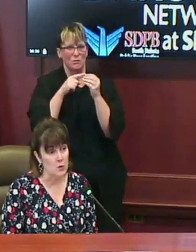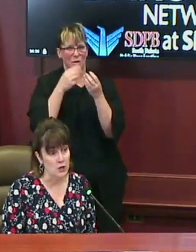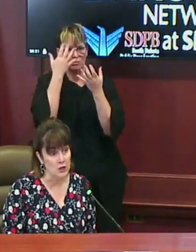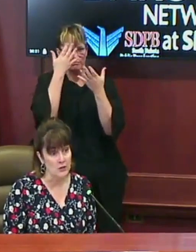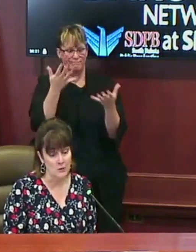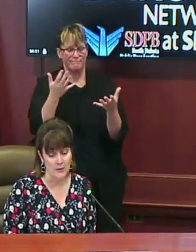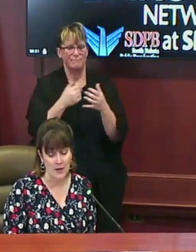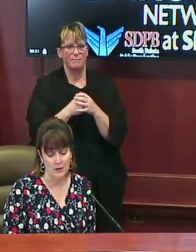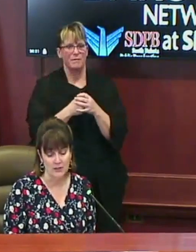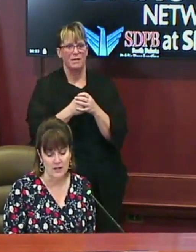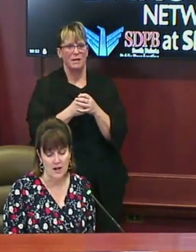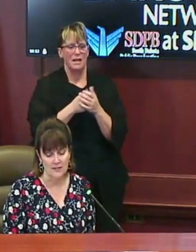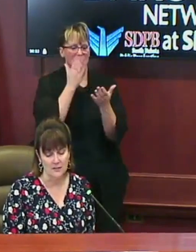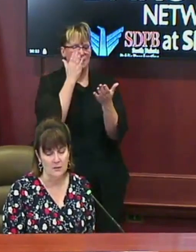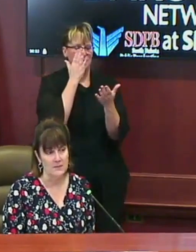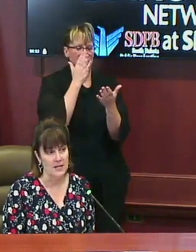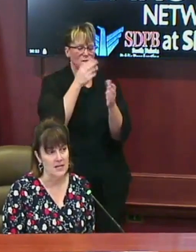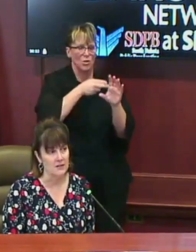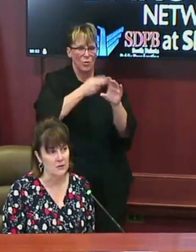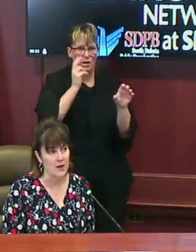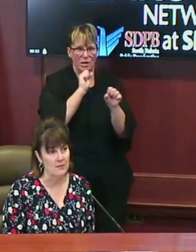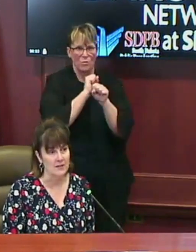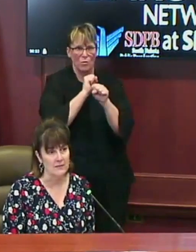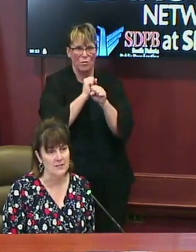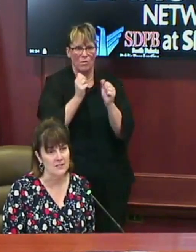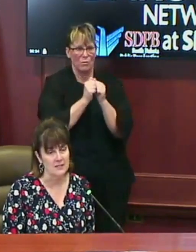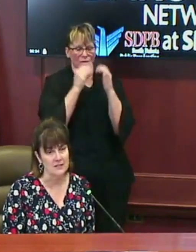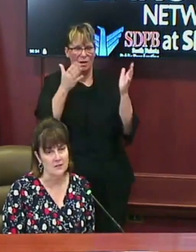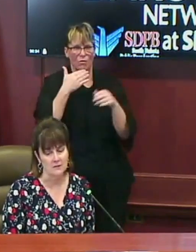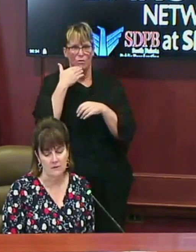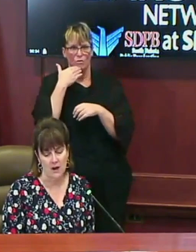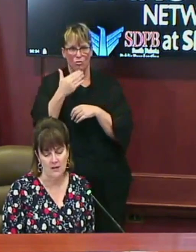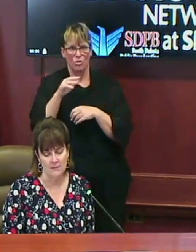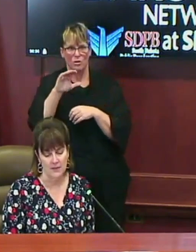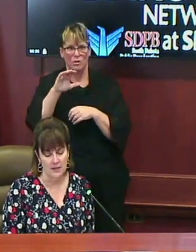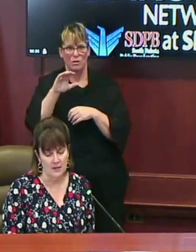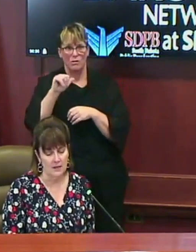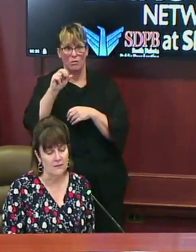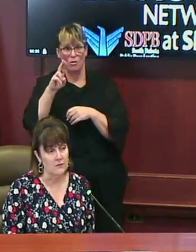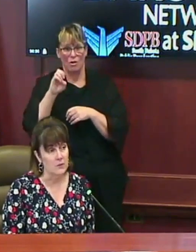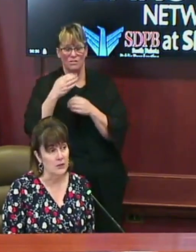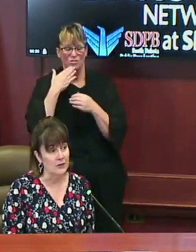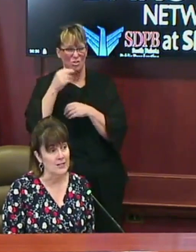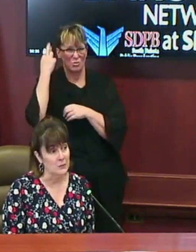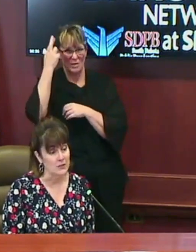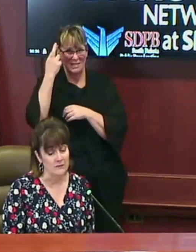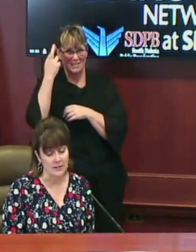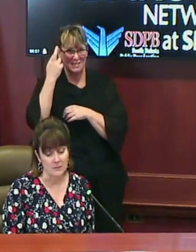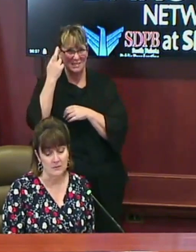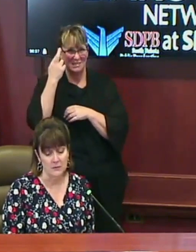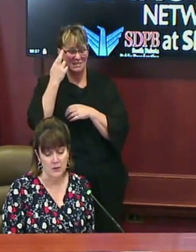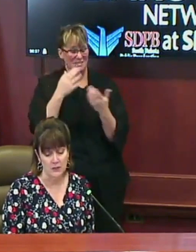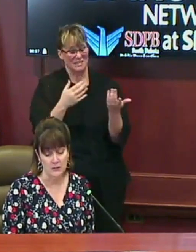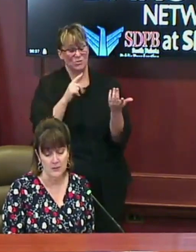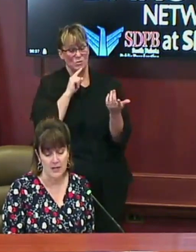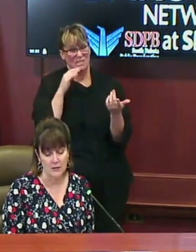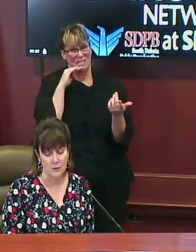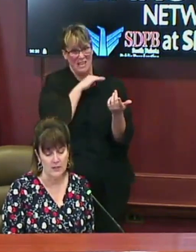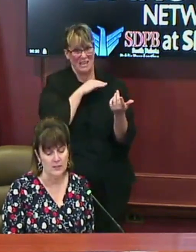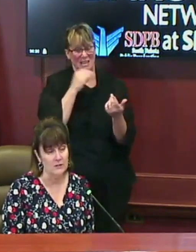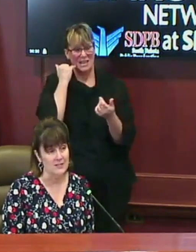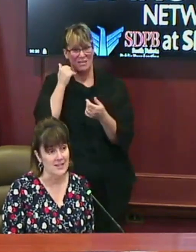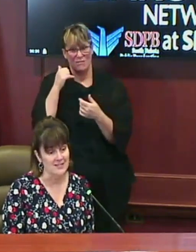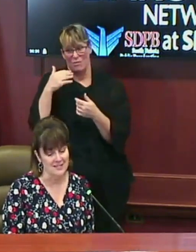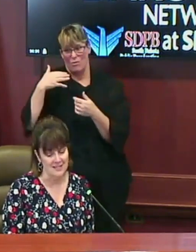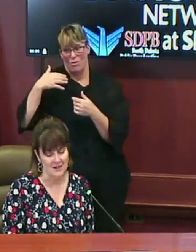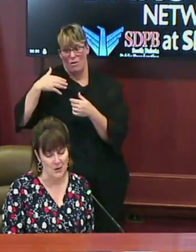Quitting work without good cause to obtain UI benefits is considered fraud. If your employer has work available for you and